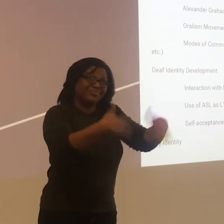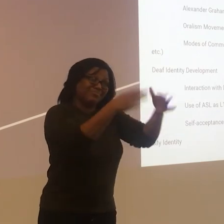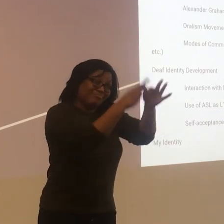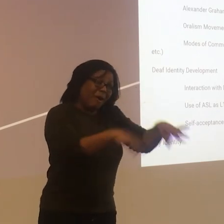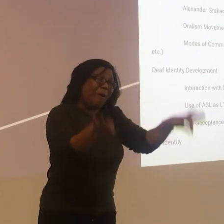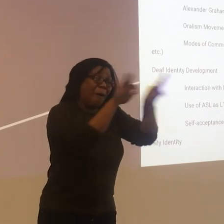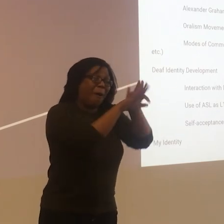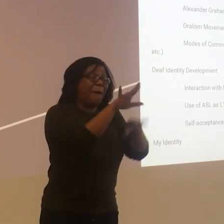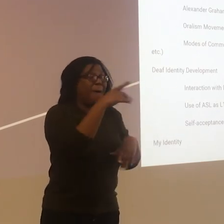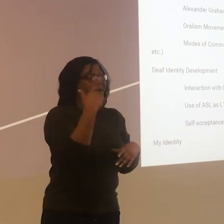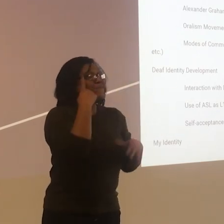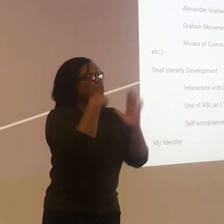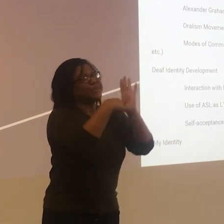So interpreters are very valuable.